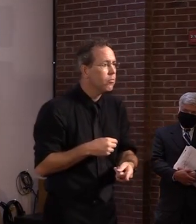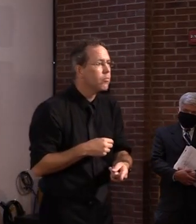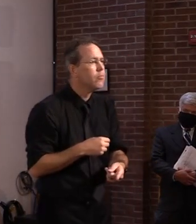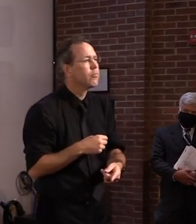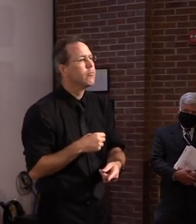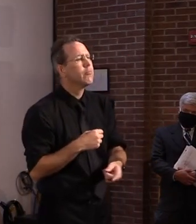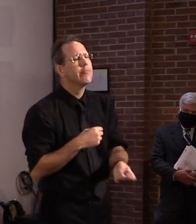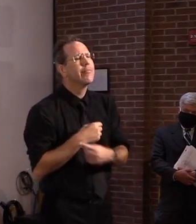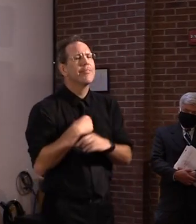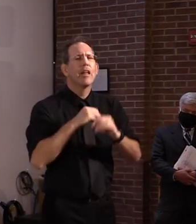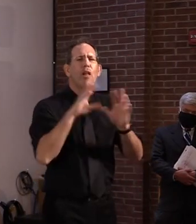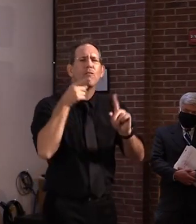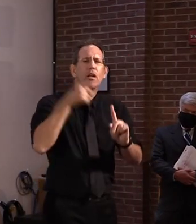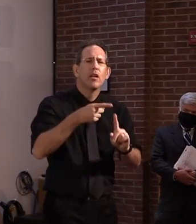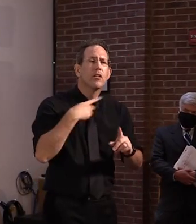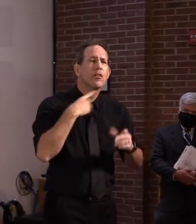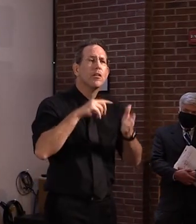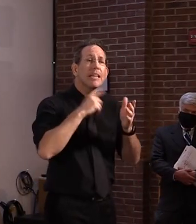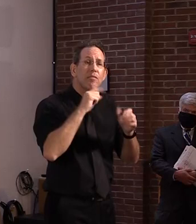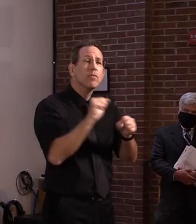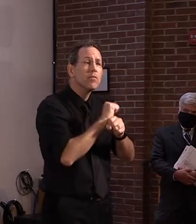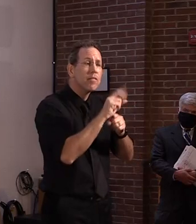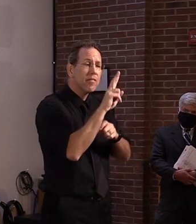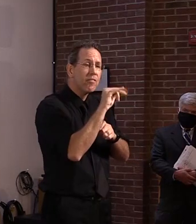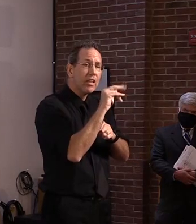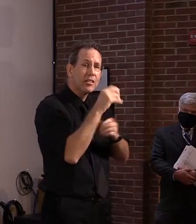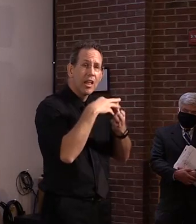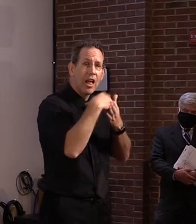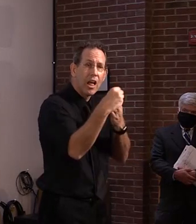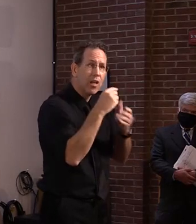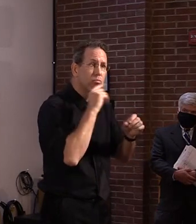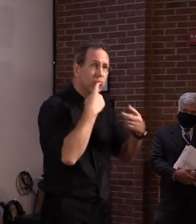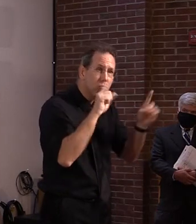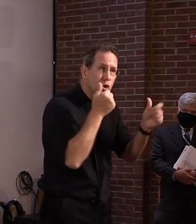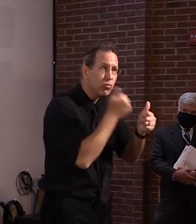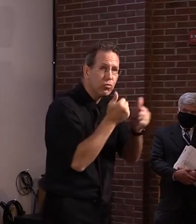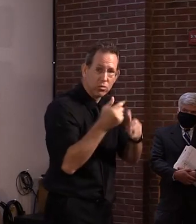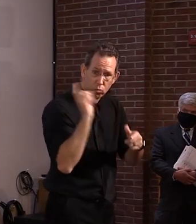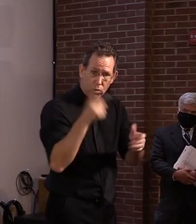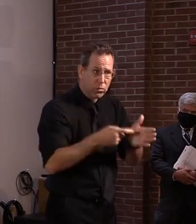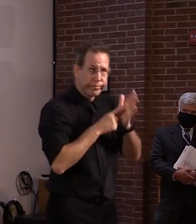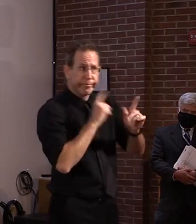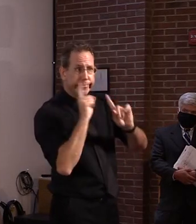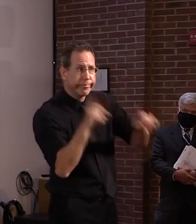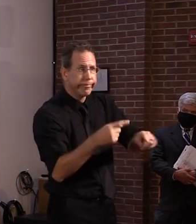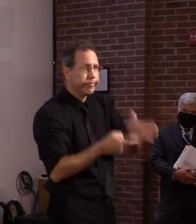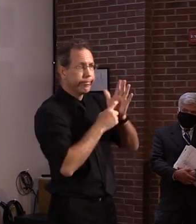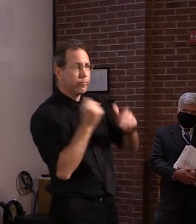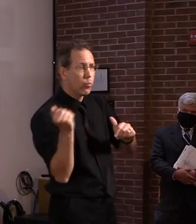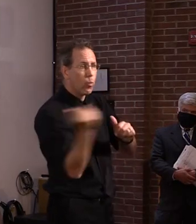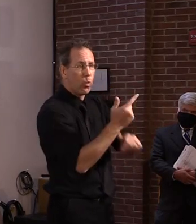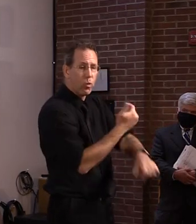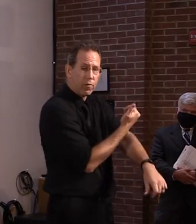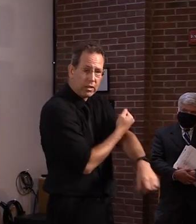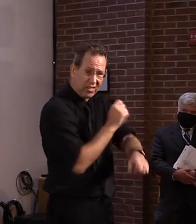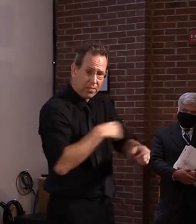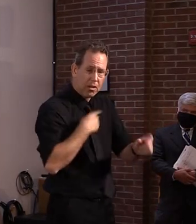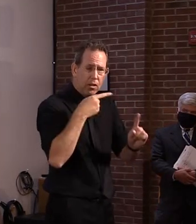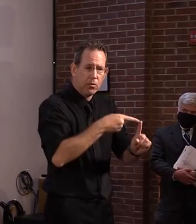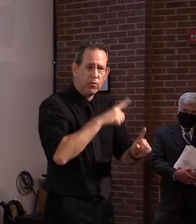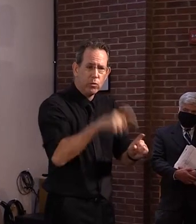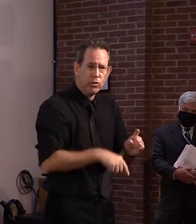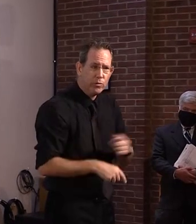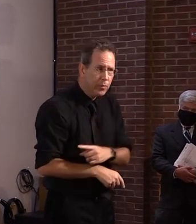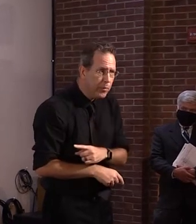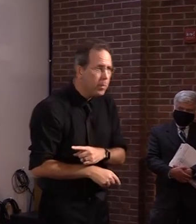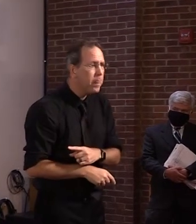I'm saying, uh, that I want to make sure, you know, the, the details matter. And I can't say at this point whether I'd make something mandatory that we